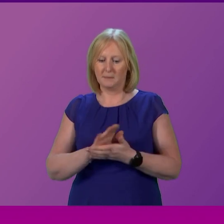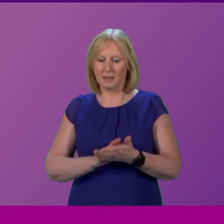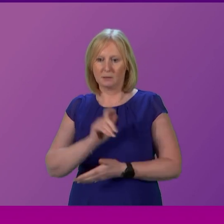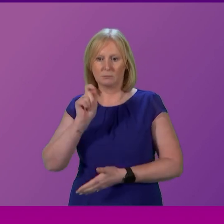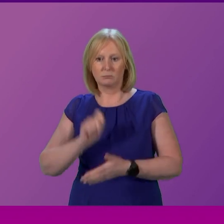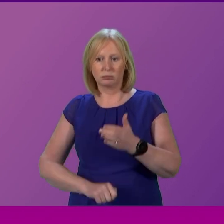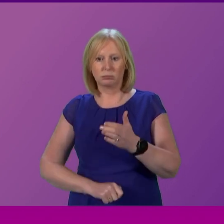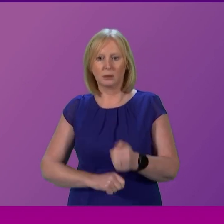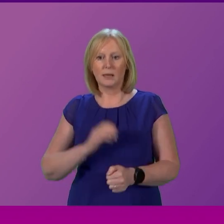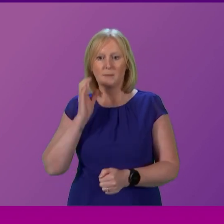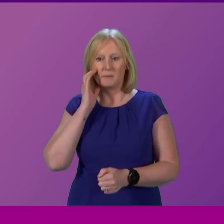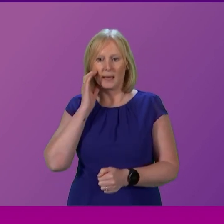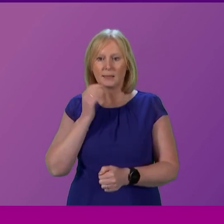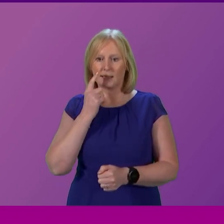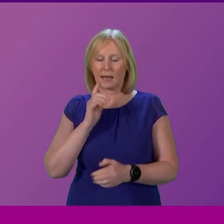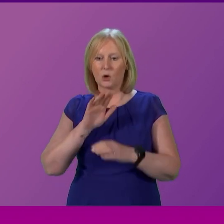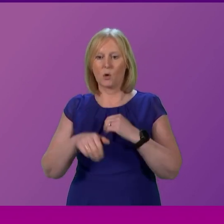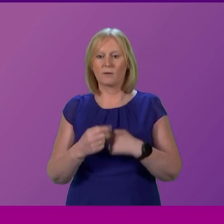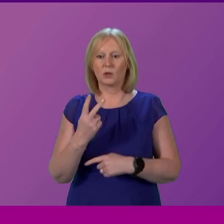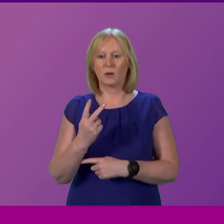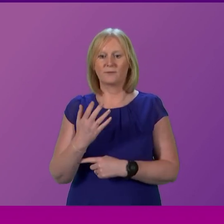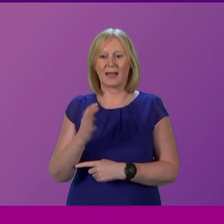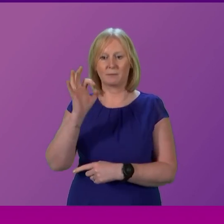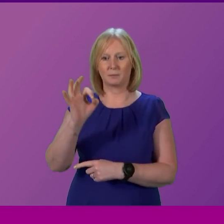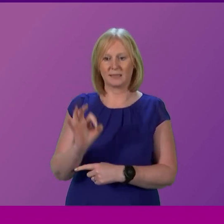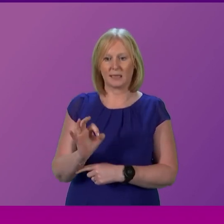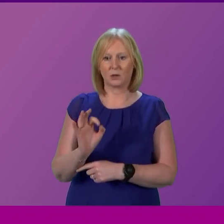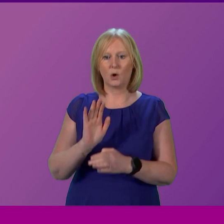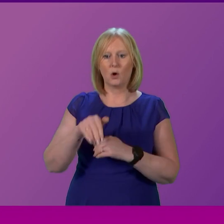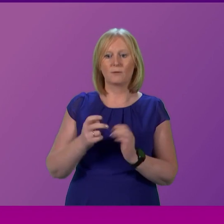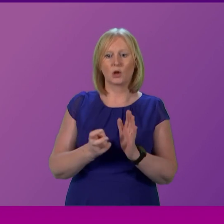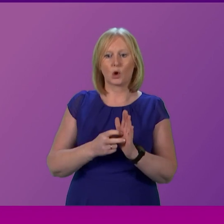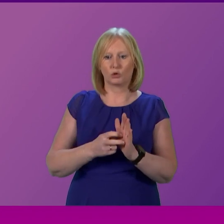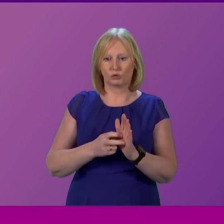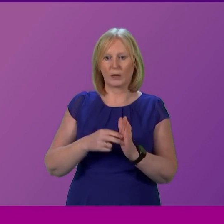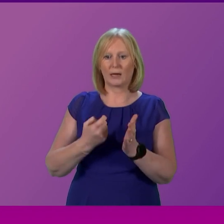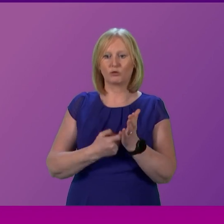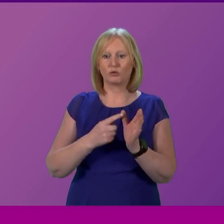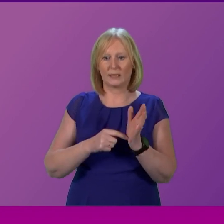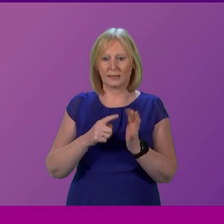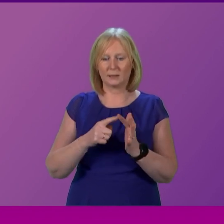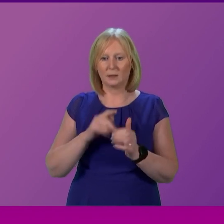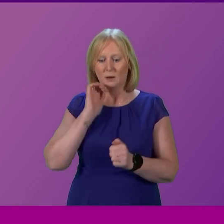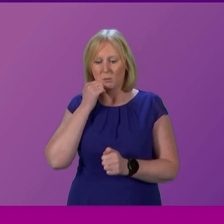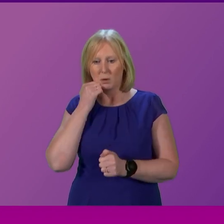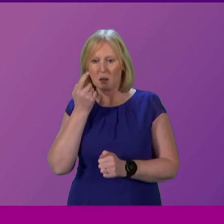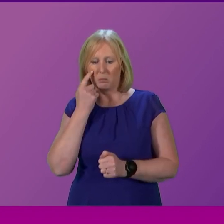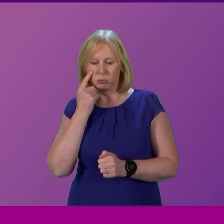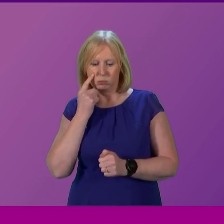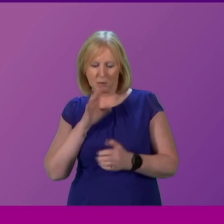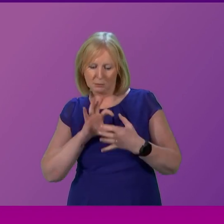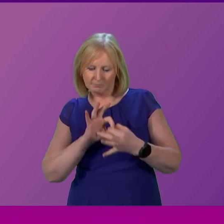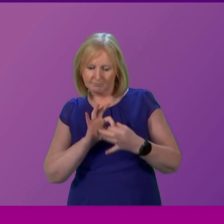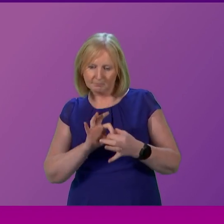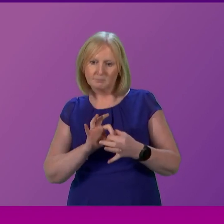25% above the national care home contract rate. We will work closely with partners across the NHS,